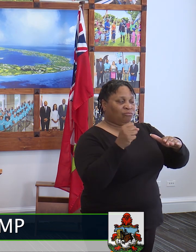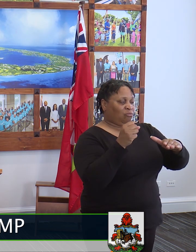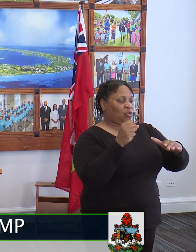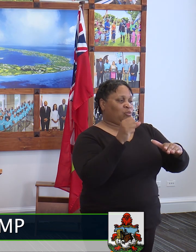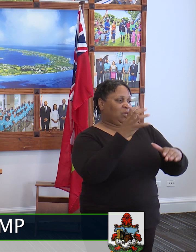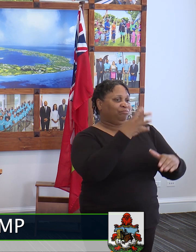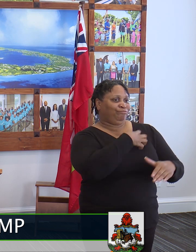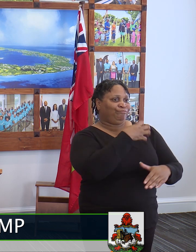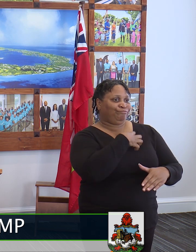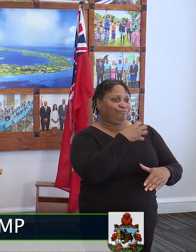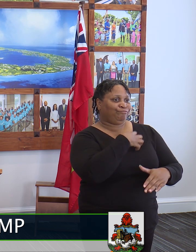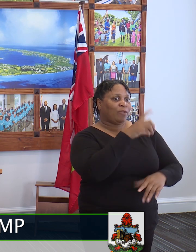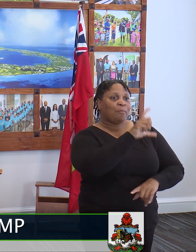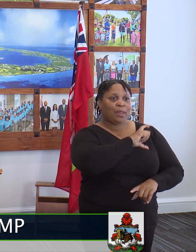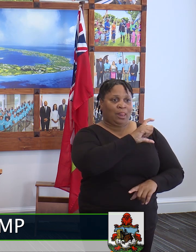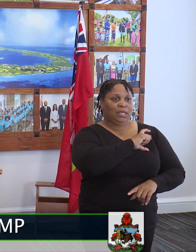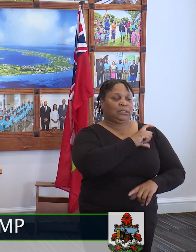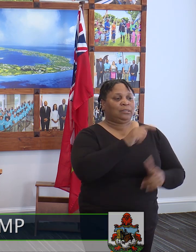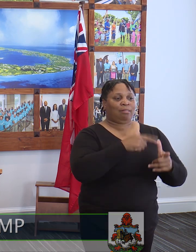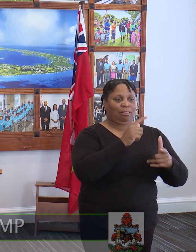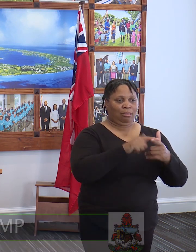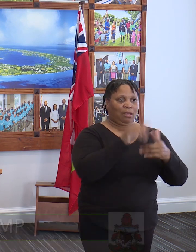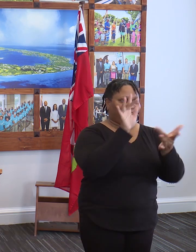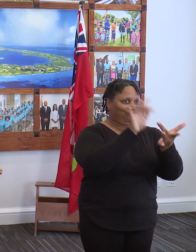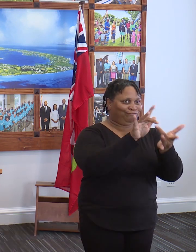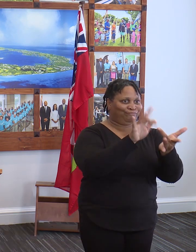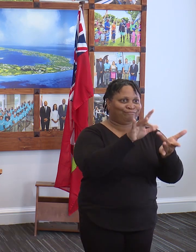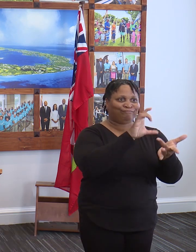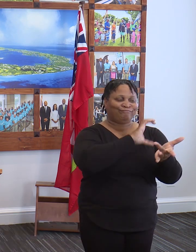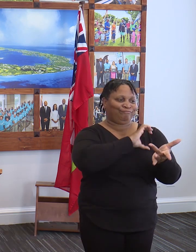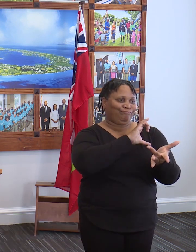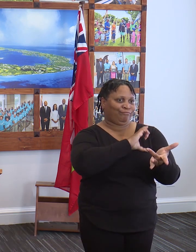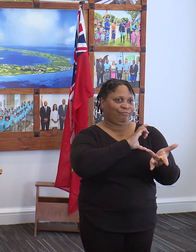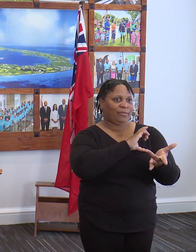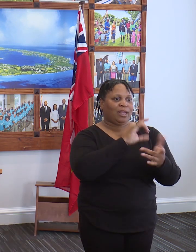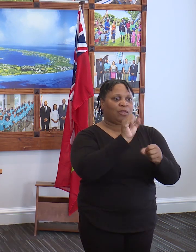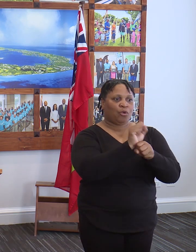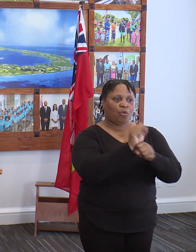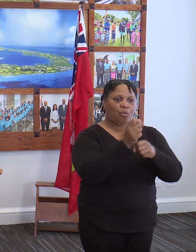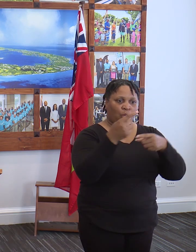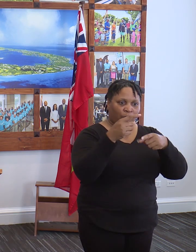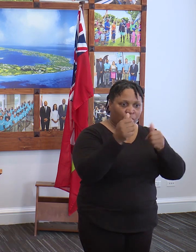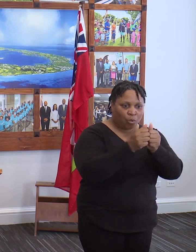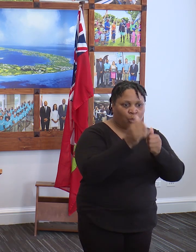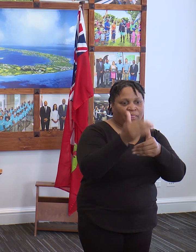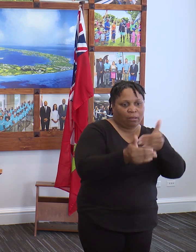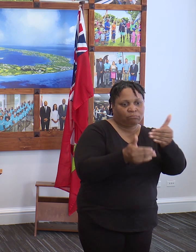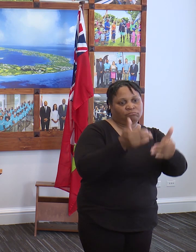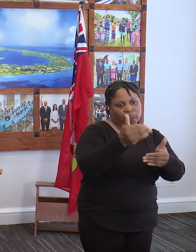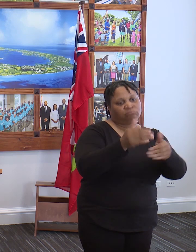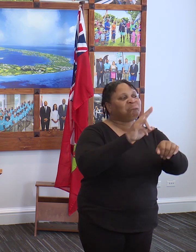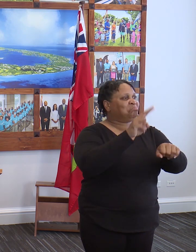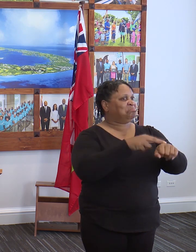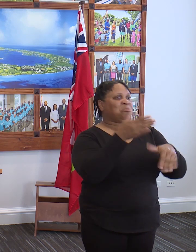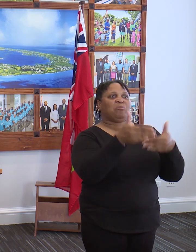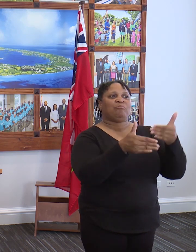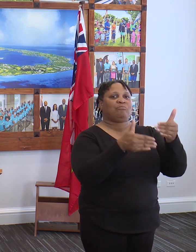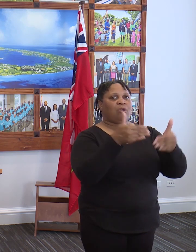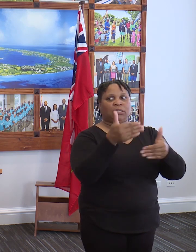complaint and that matter will be worked through the chain as any normal police complaint will be worked through the chain and will follow through the normal process.